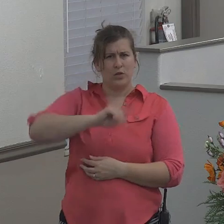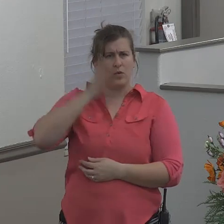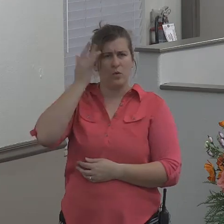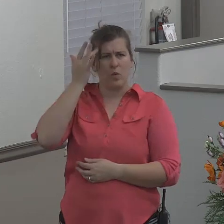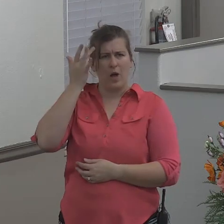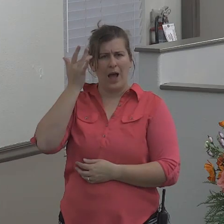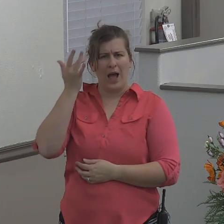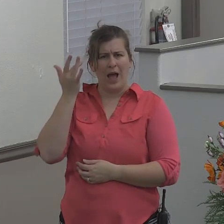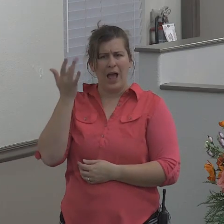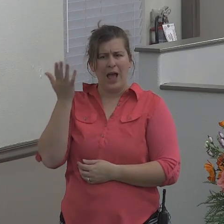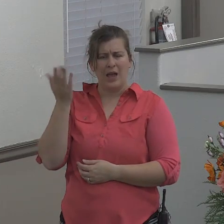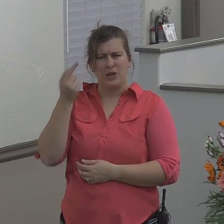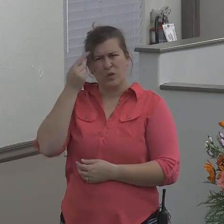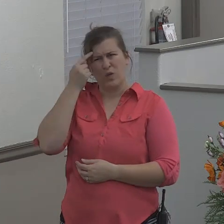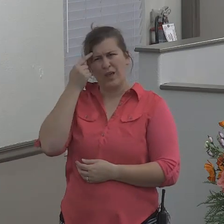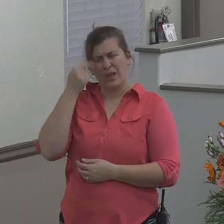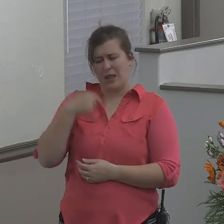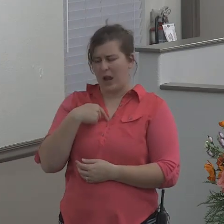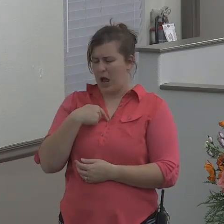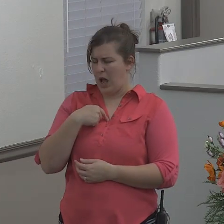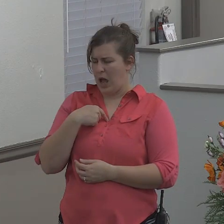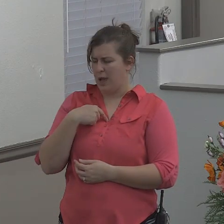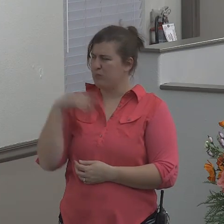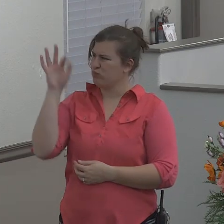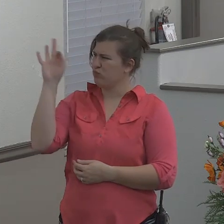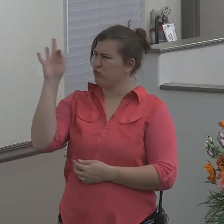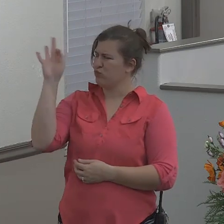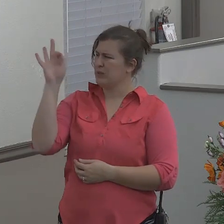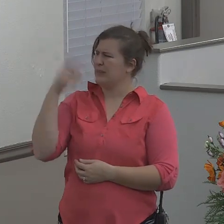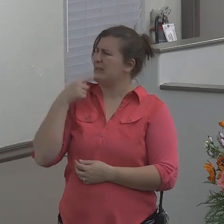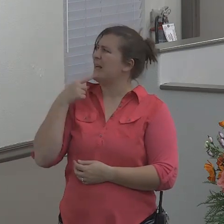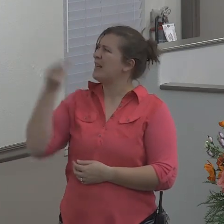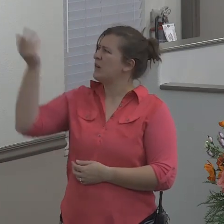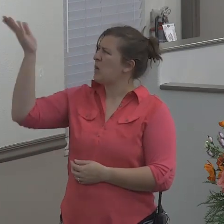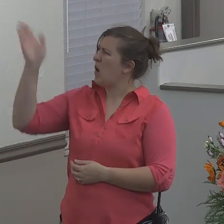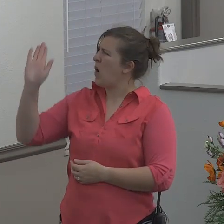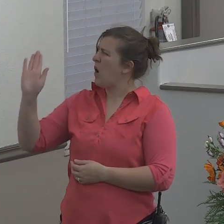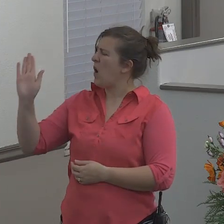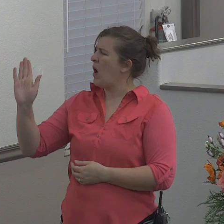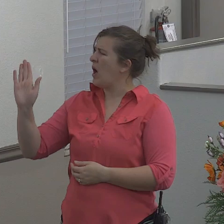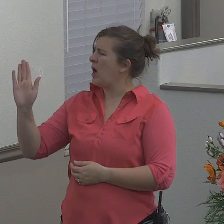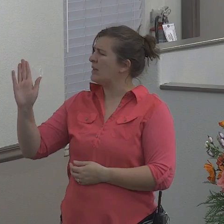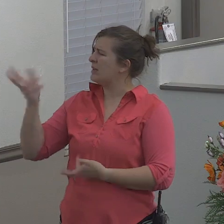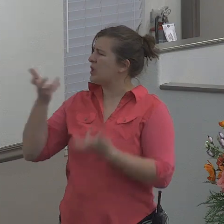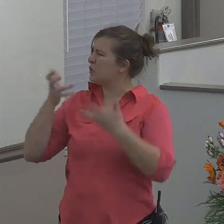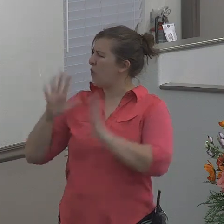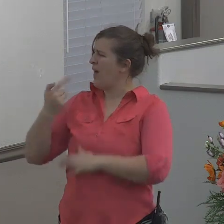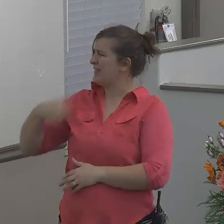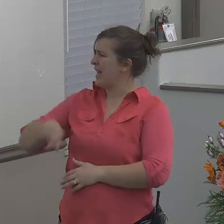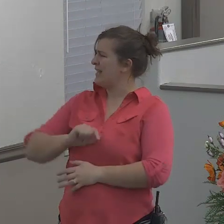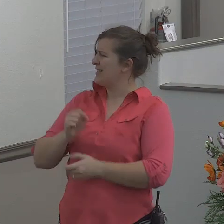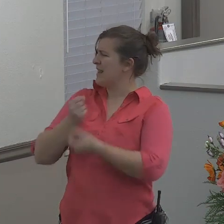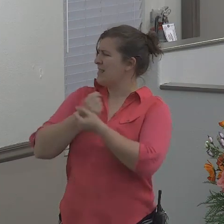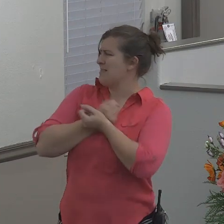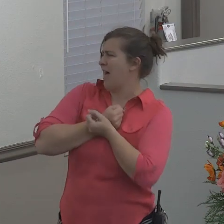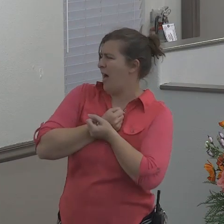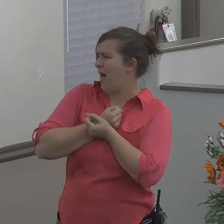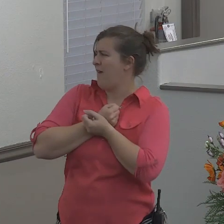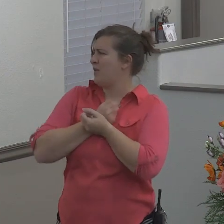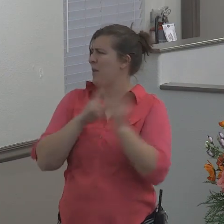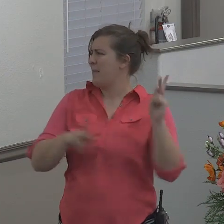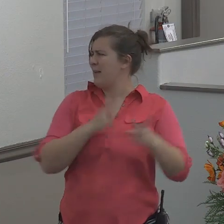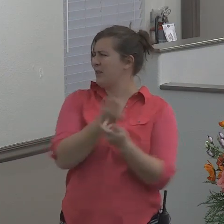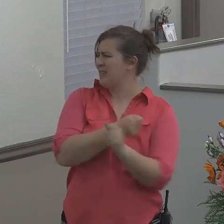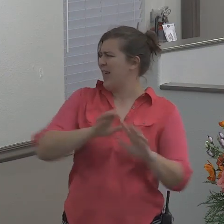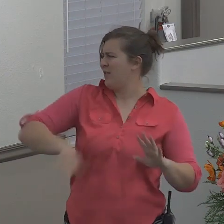up here from the pulpit saying that God isn't saying you have to love the lost